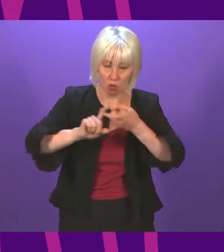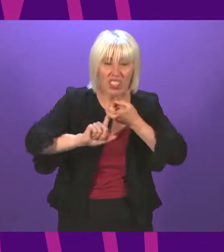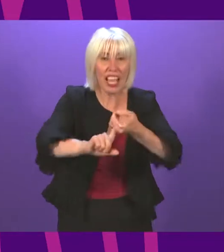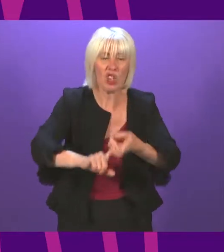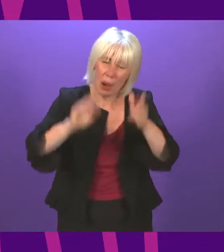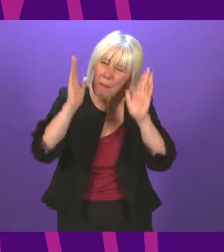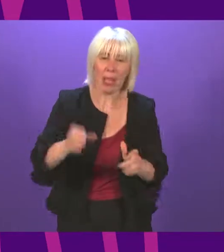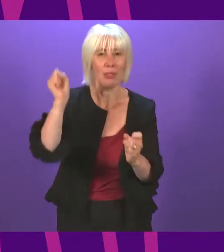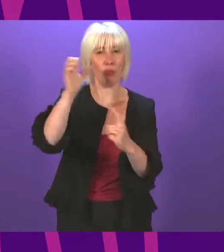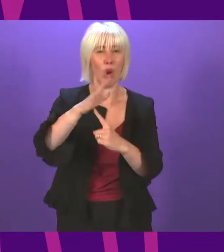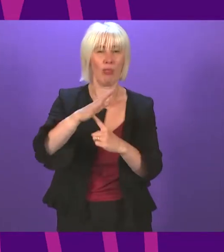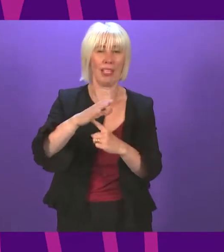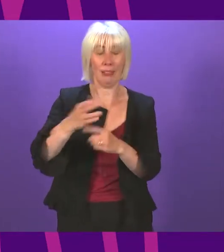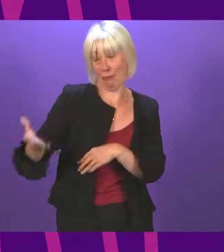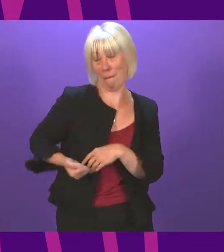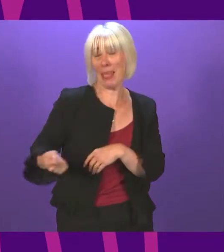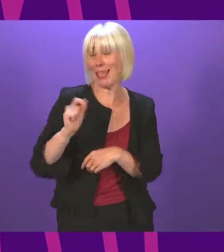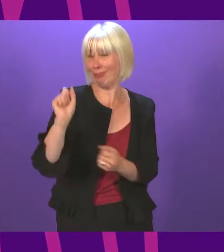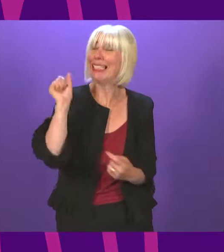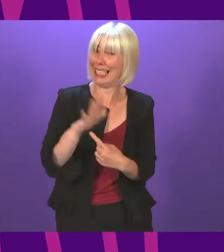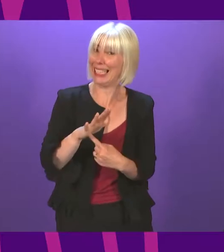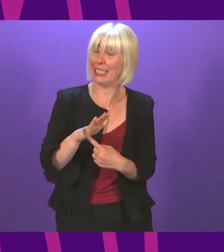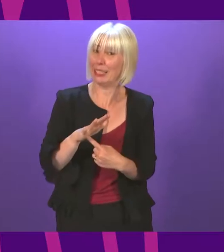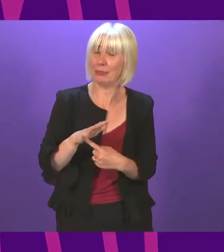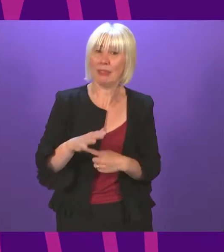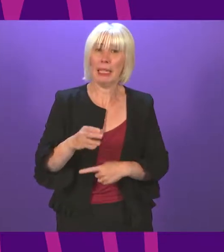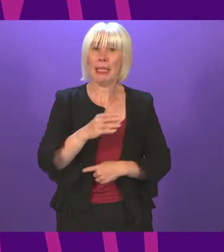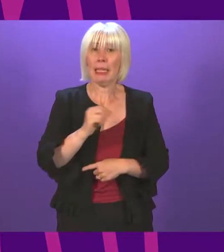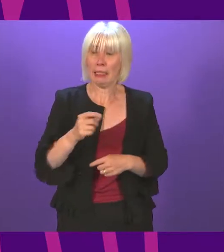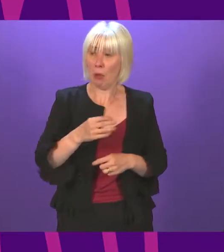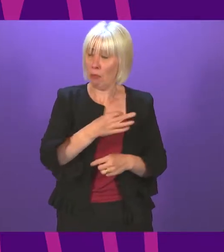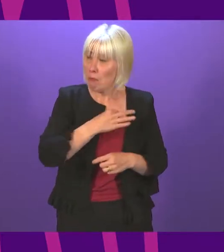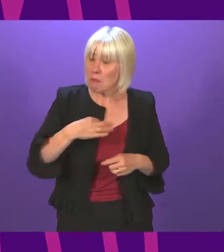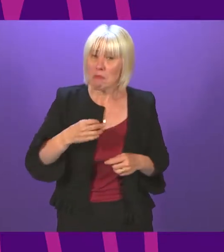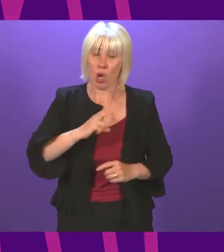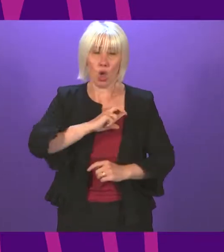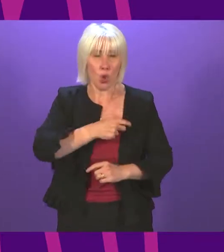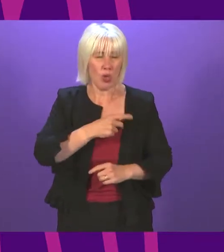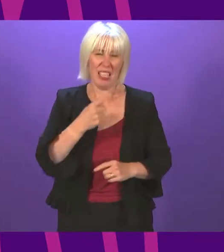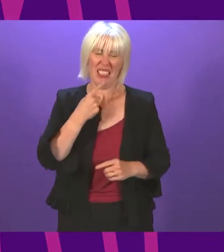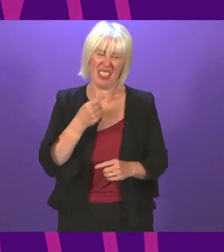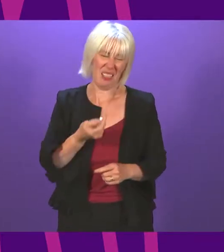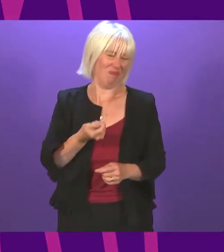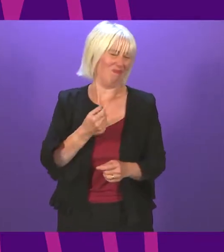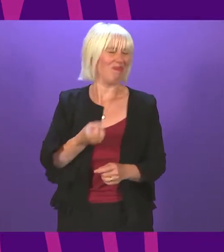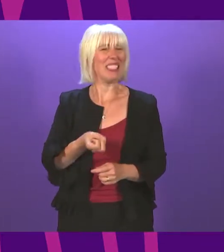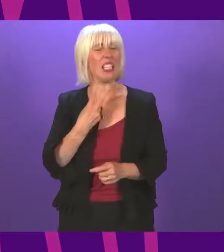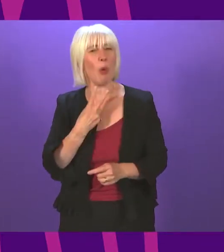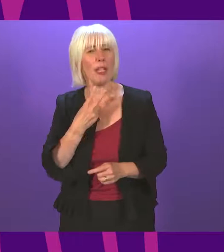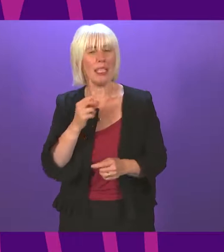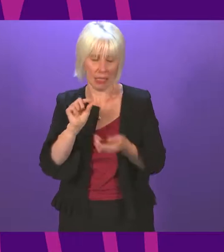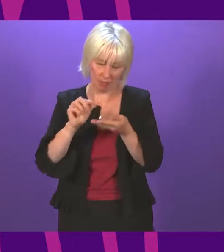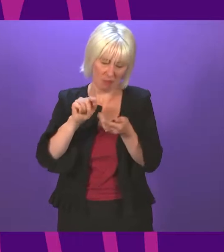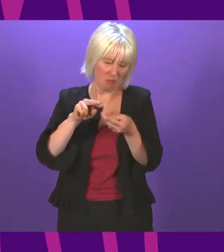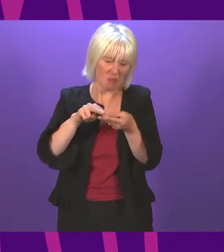conditions will be key to this. We know that some clinicians and trade unions have expressed disappointment at the proposed pay increases for NHS staff.